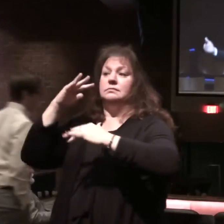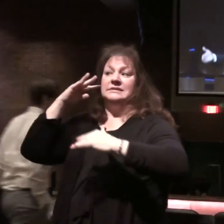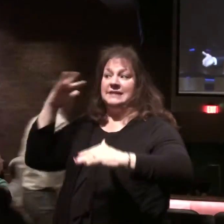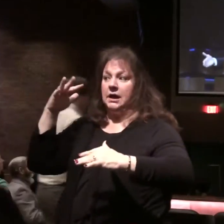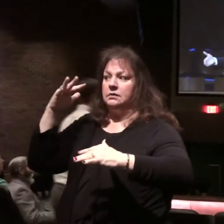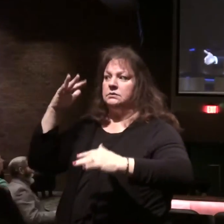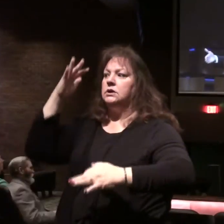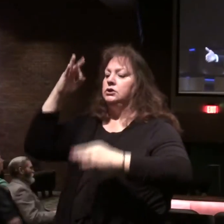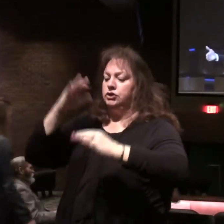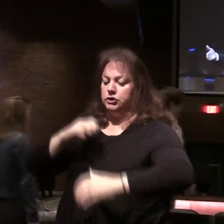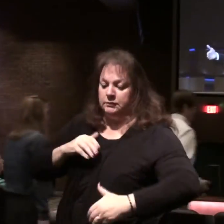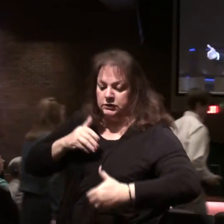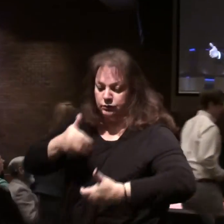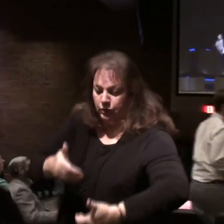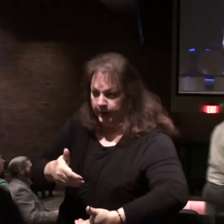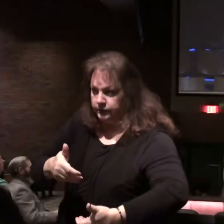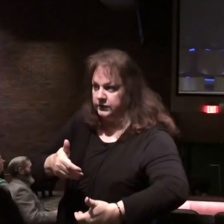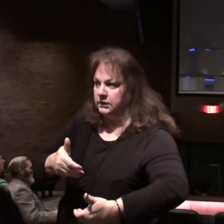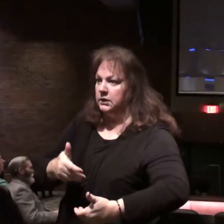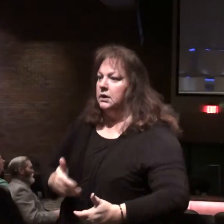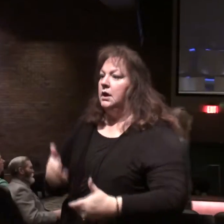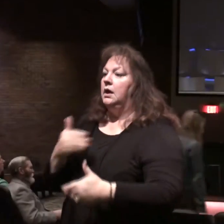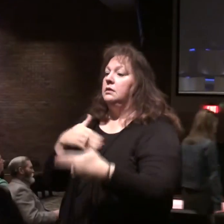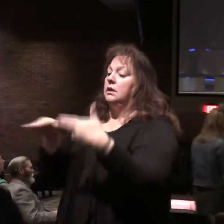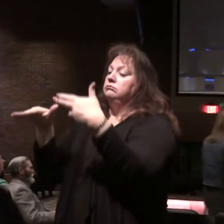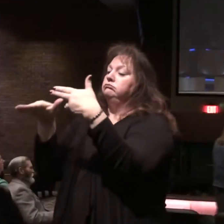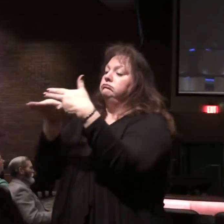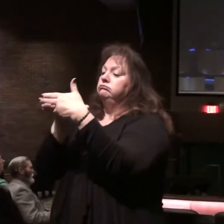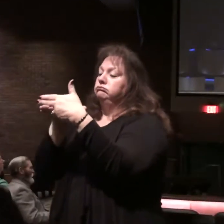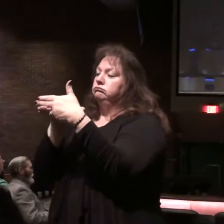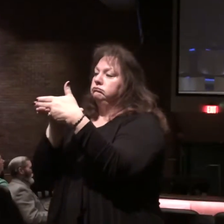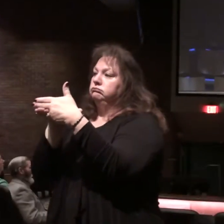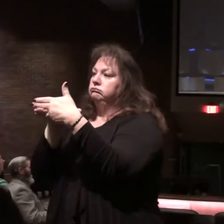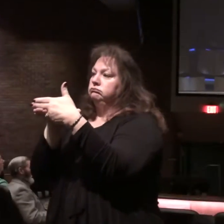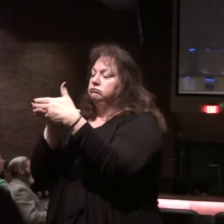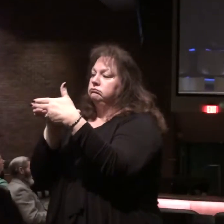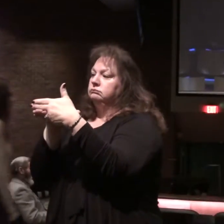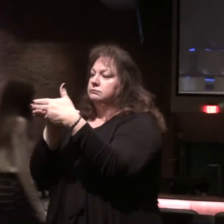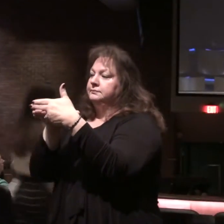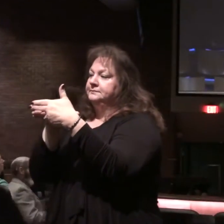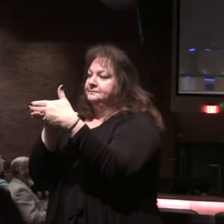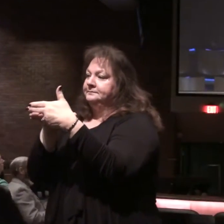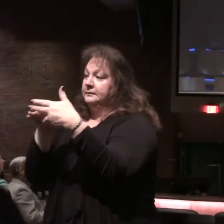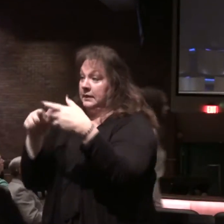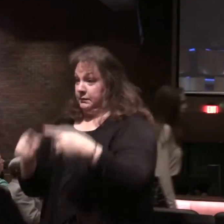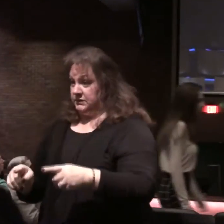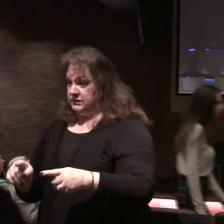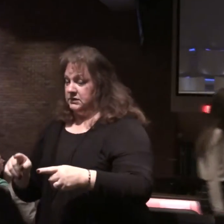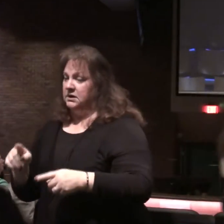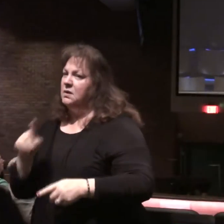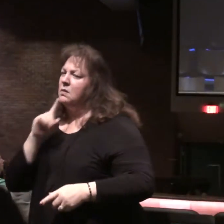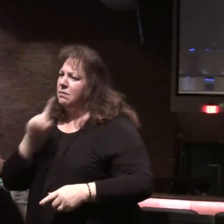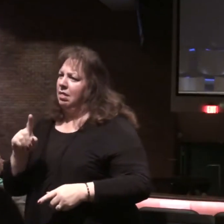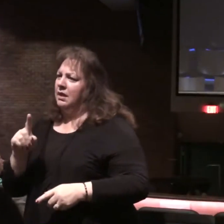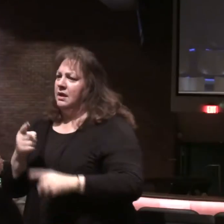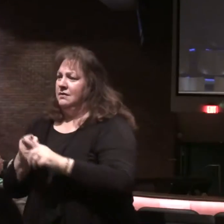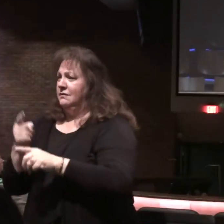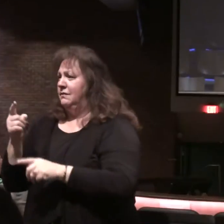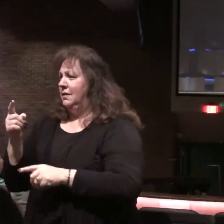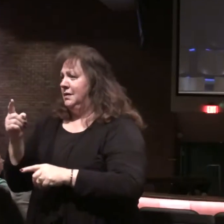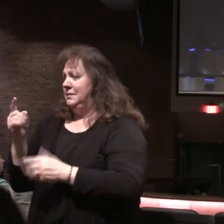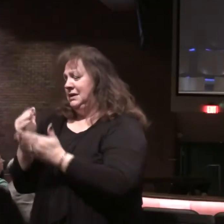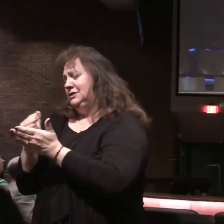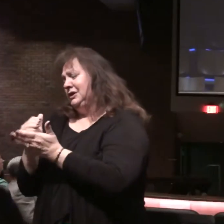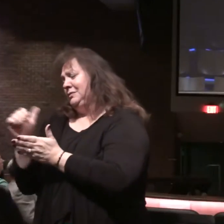a judgment comes. Then we have an interlude or a pause, which really will go from chapters